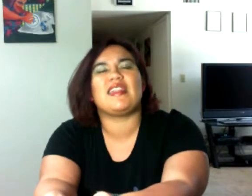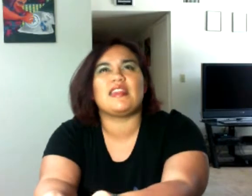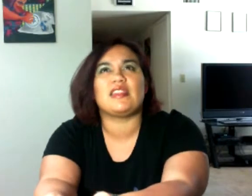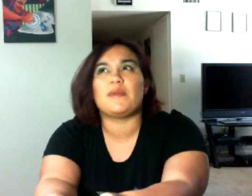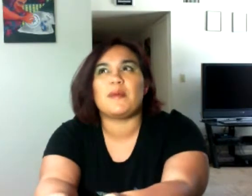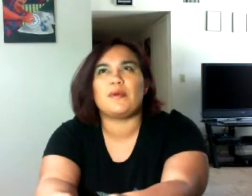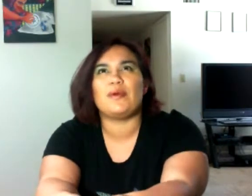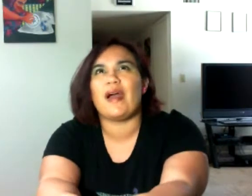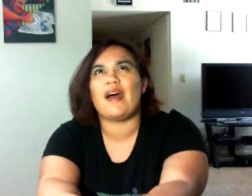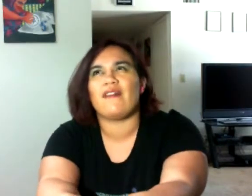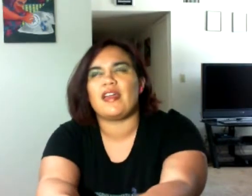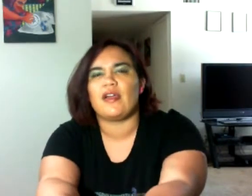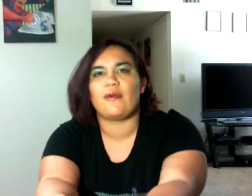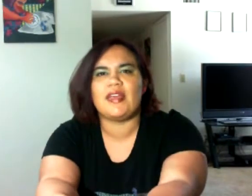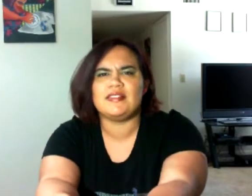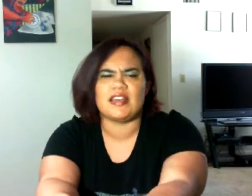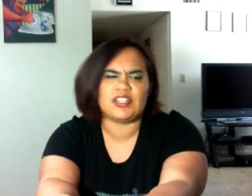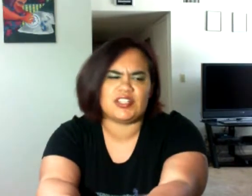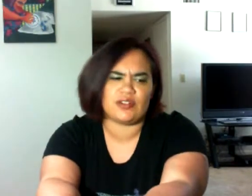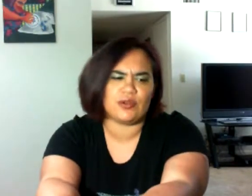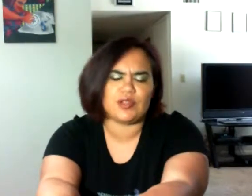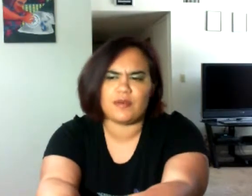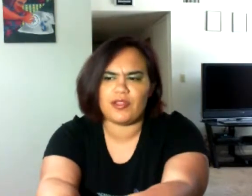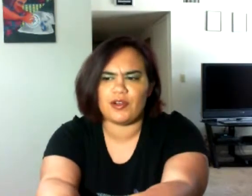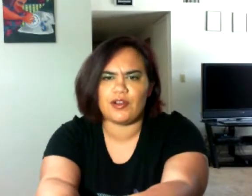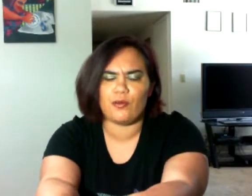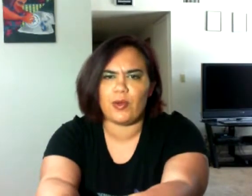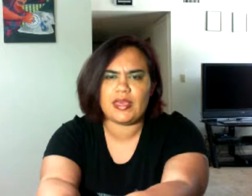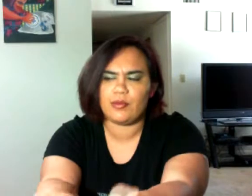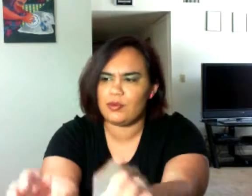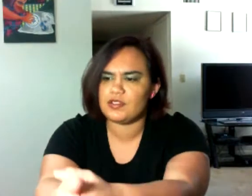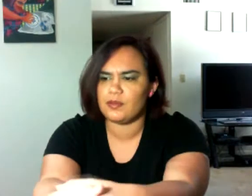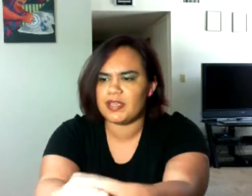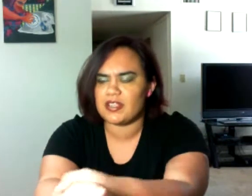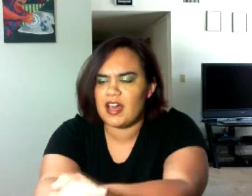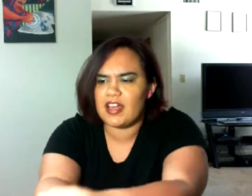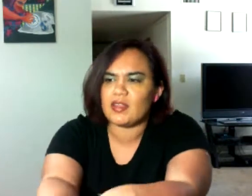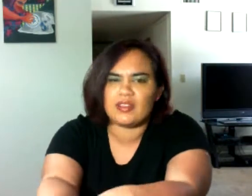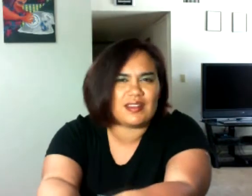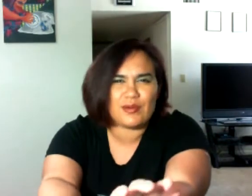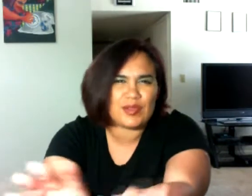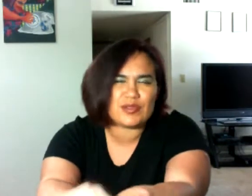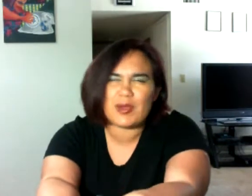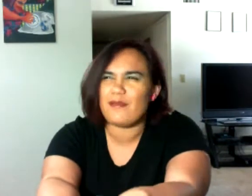think that the people who have like grand duchess earldom the third of winky poos or mix a lot, you know, with those kind of